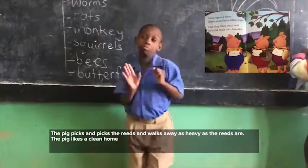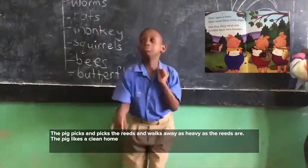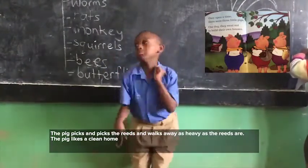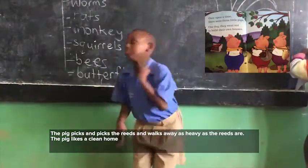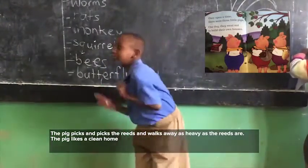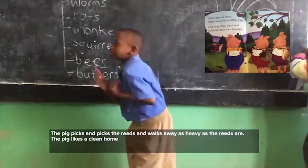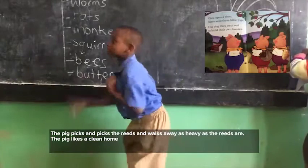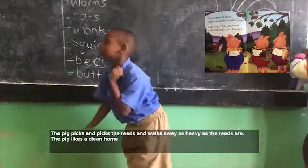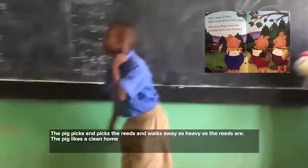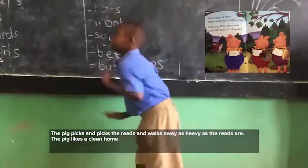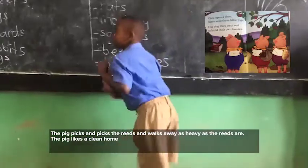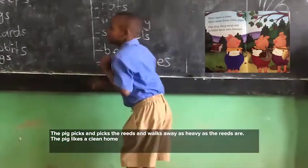as the reeds are.